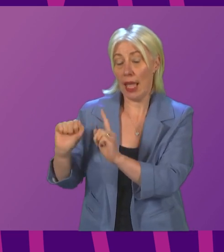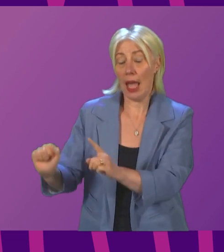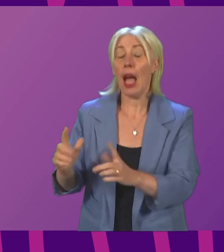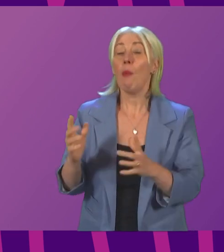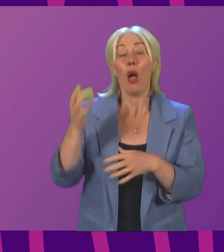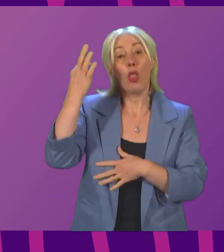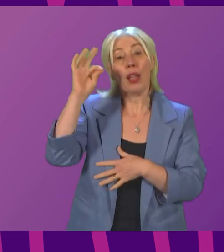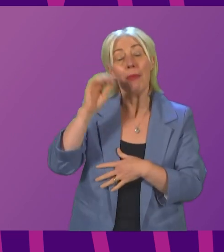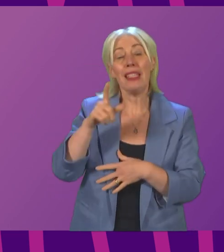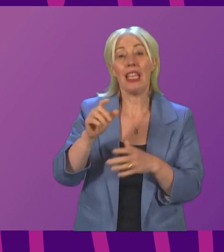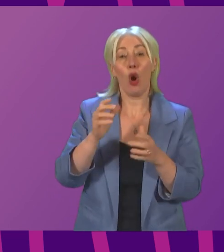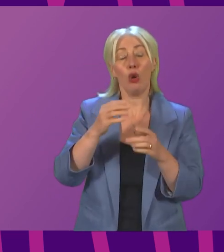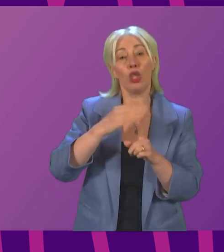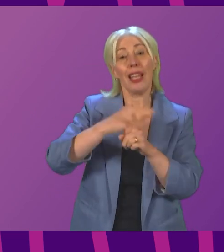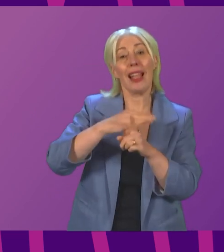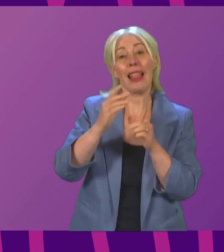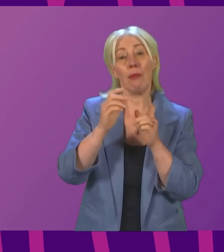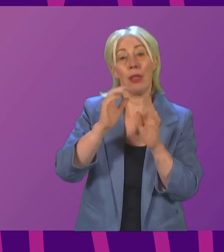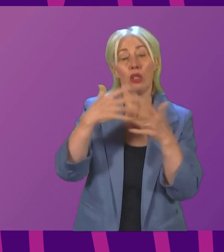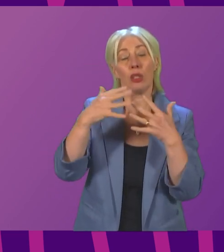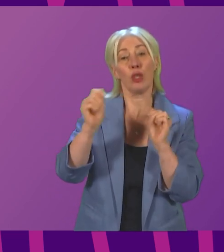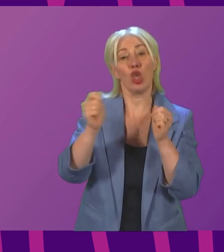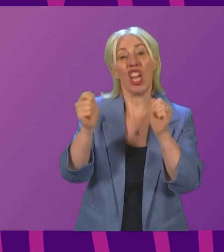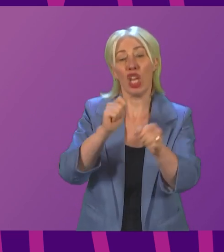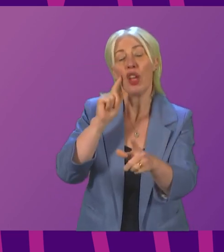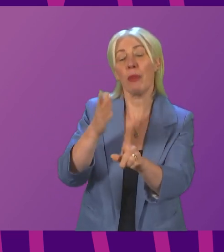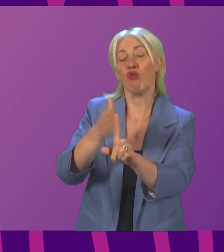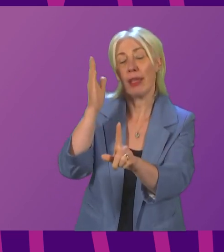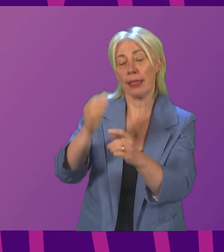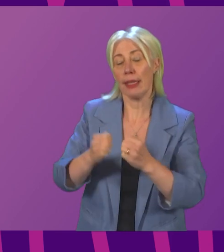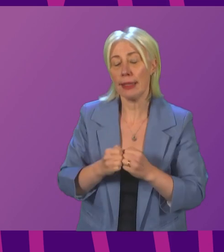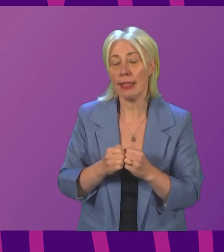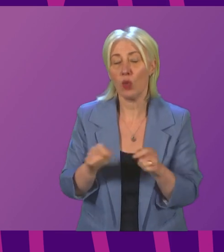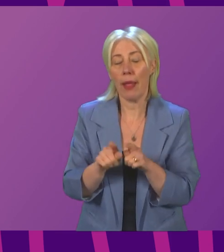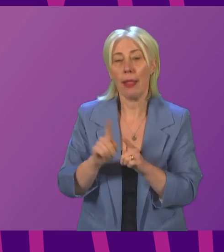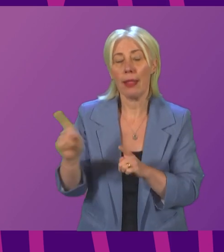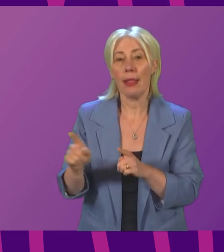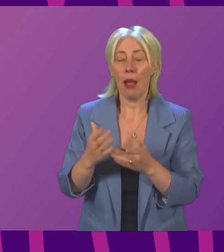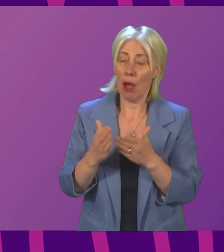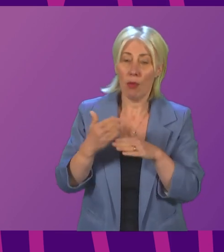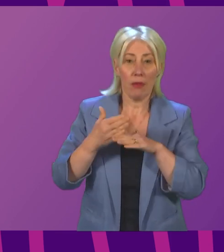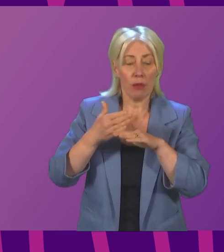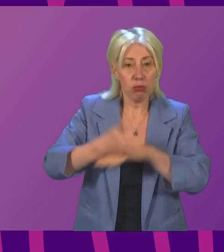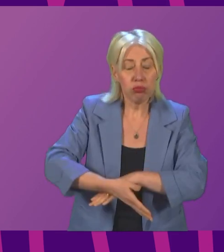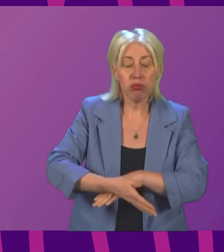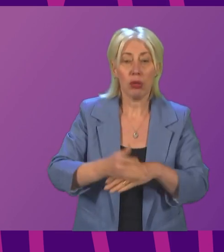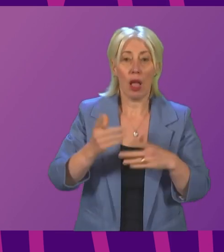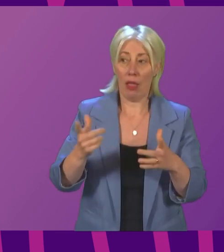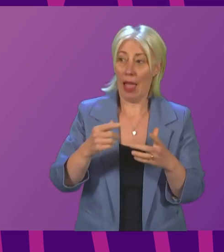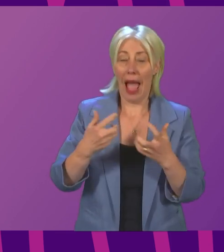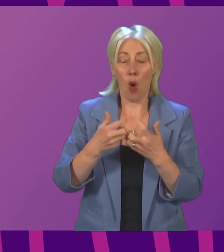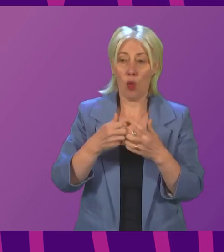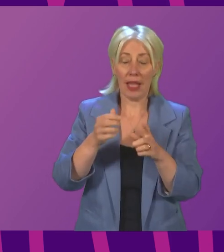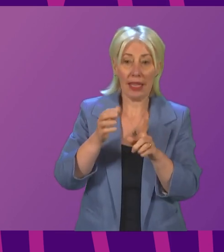has recognised in the past. We also need to recognise and we've worked hard to do this and to maximise the influence of